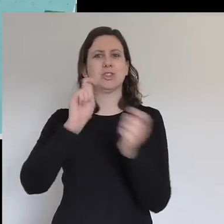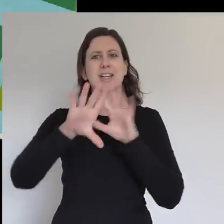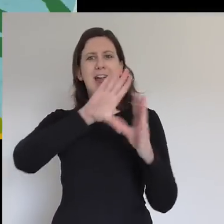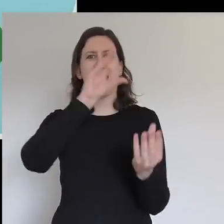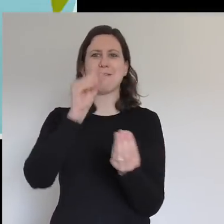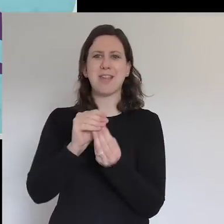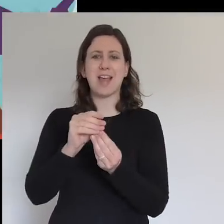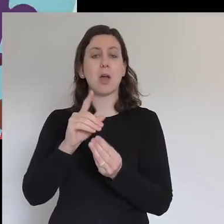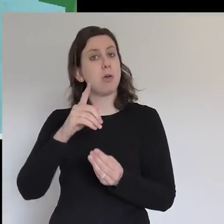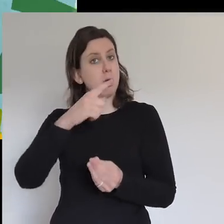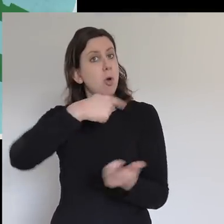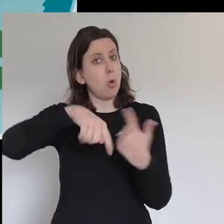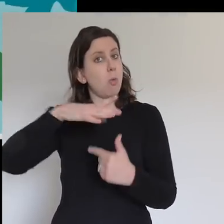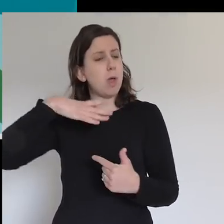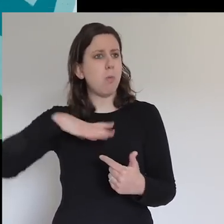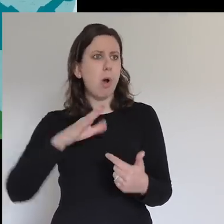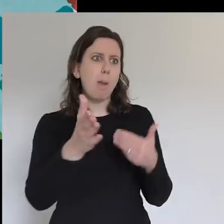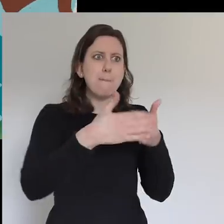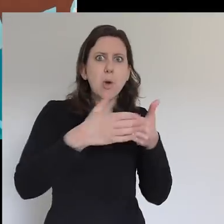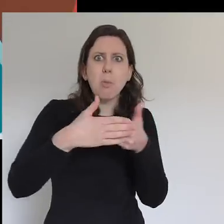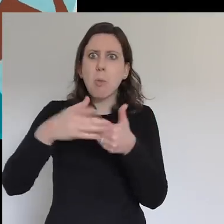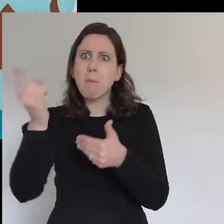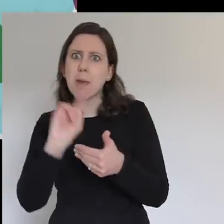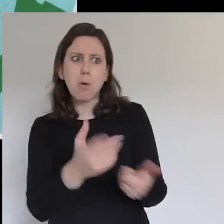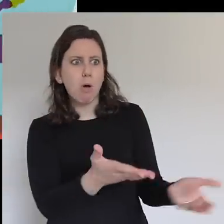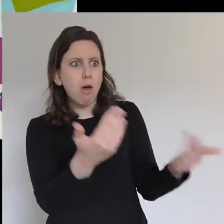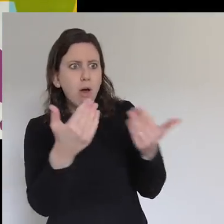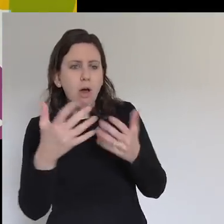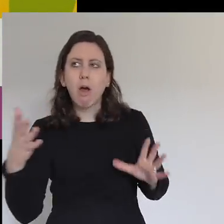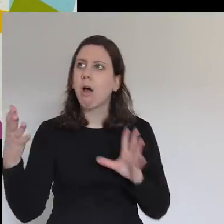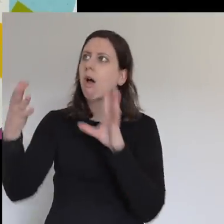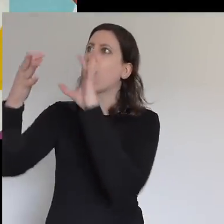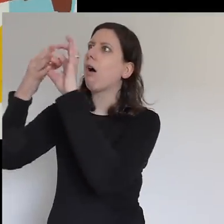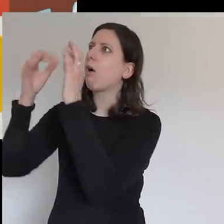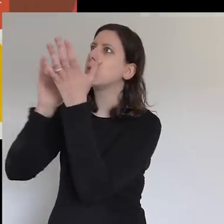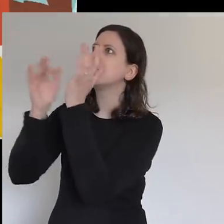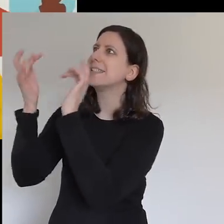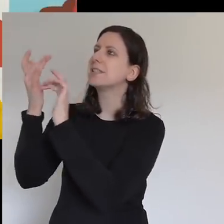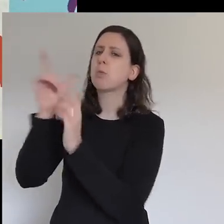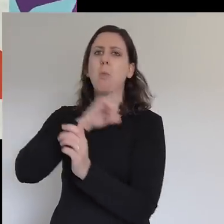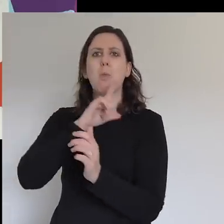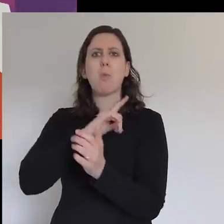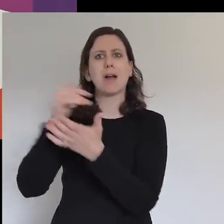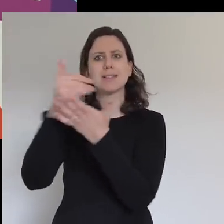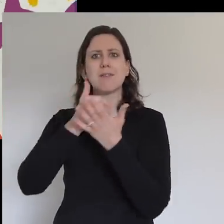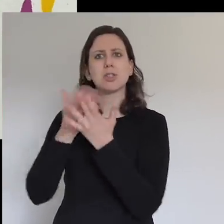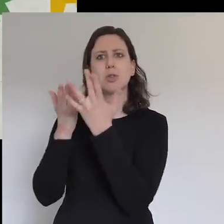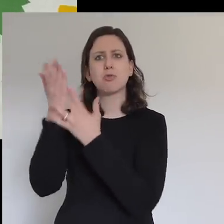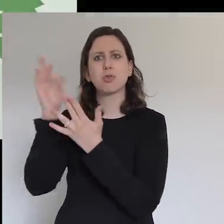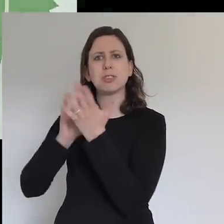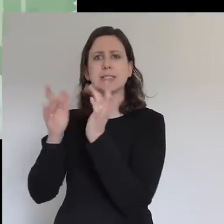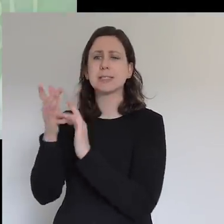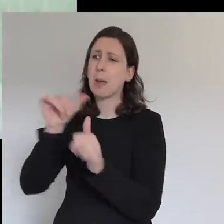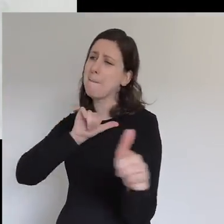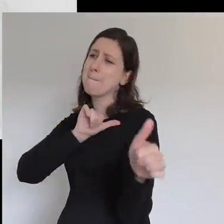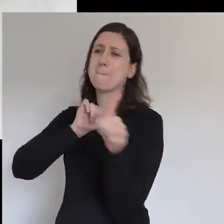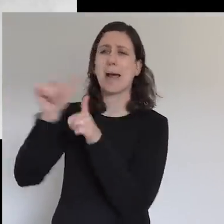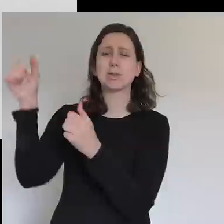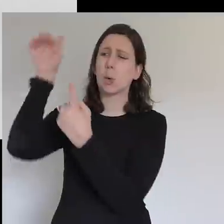people invited into a relationship with him, because salvation through Jesus is the best thing possible. We exist